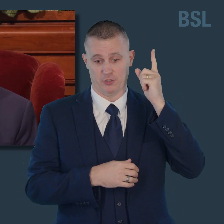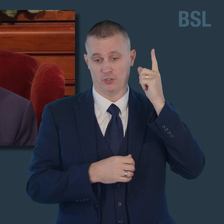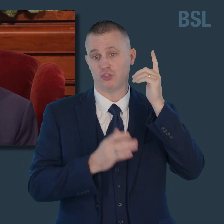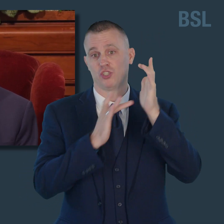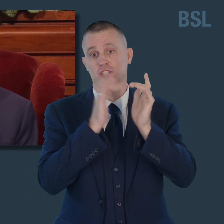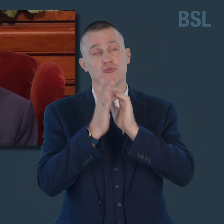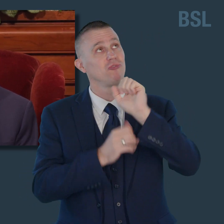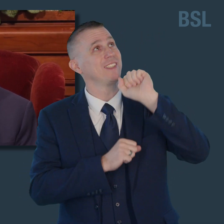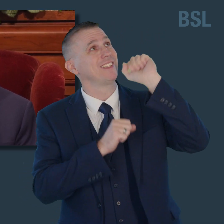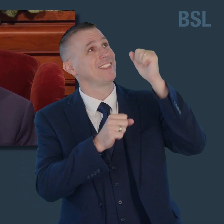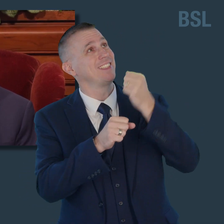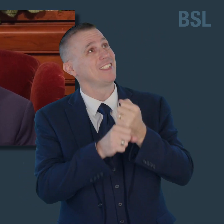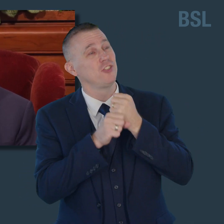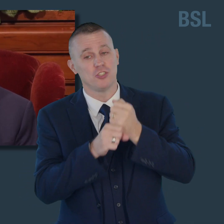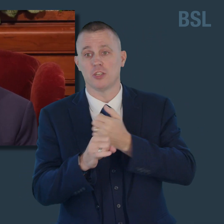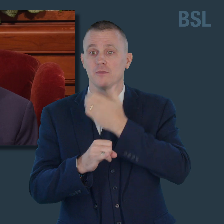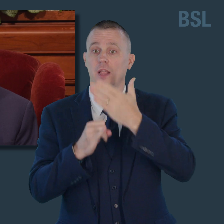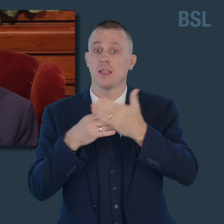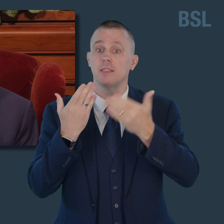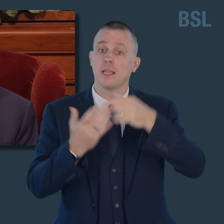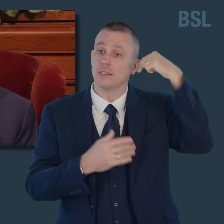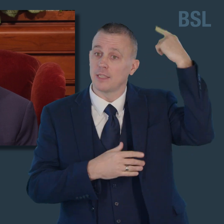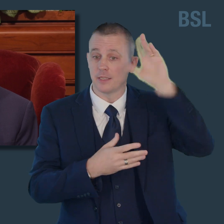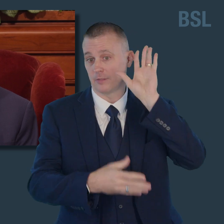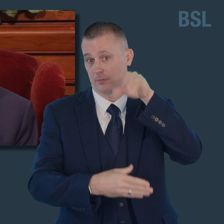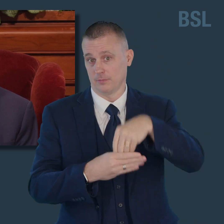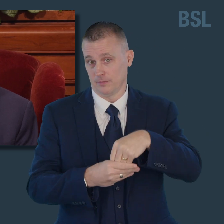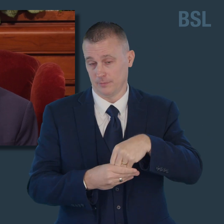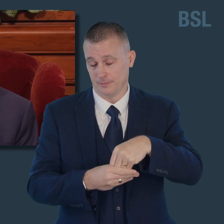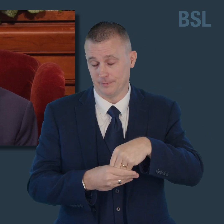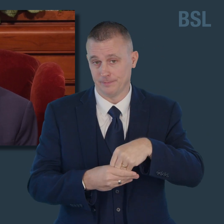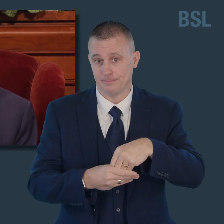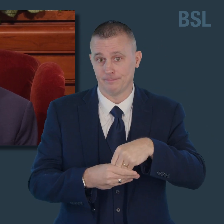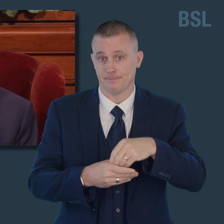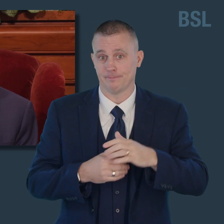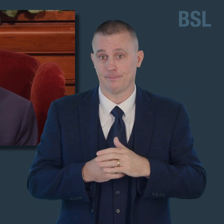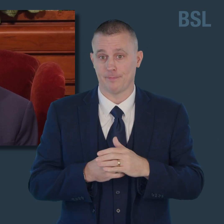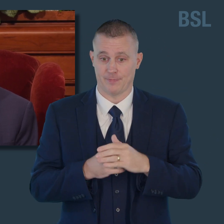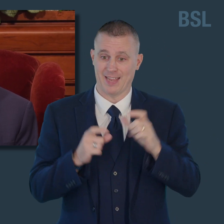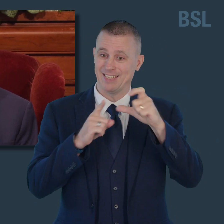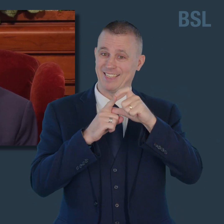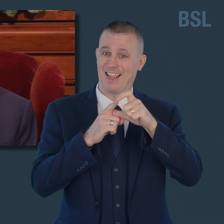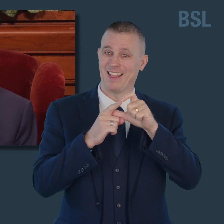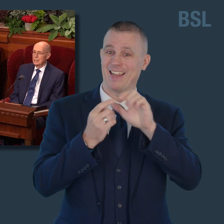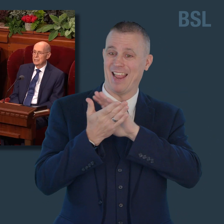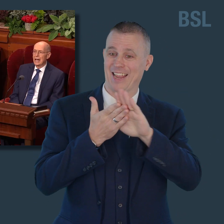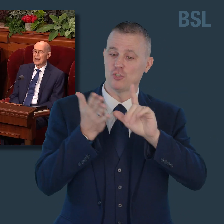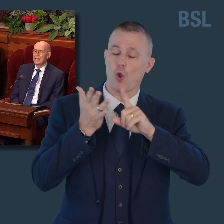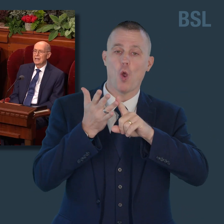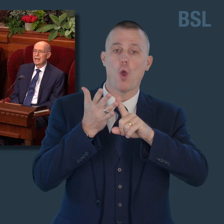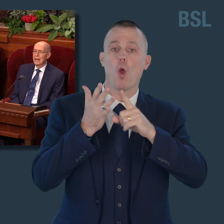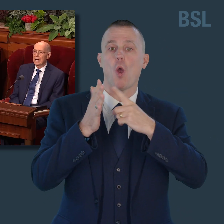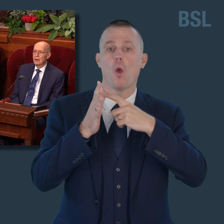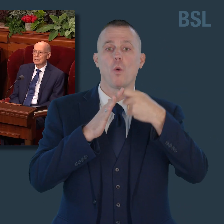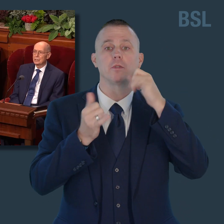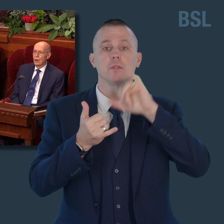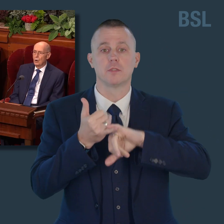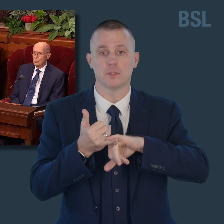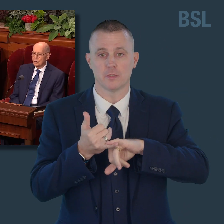of the Church of Jesus Christ of Latter-day Saints, Dallin Harris Oakes